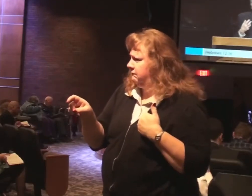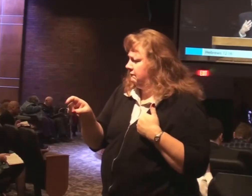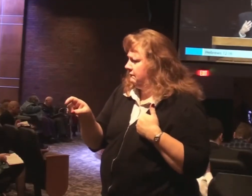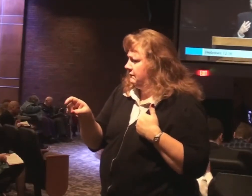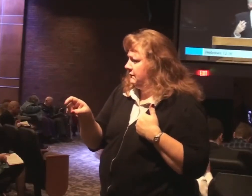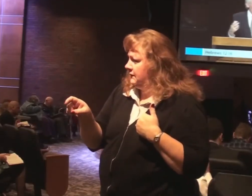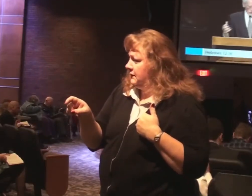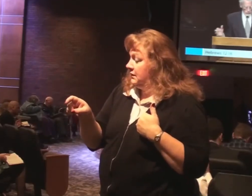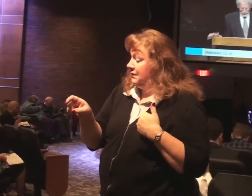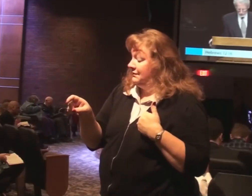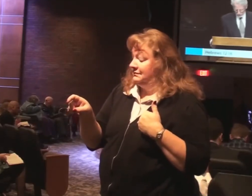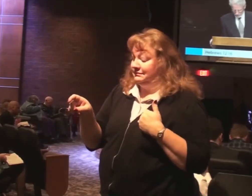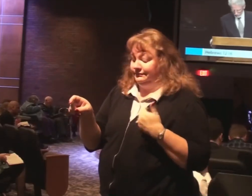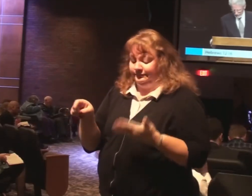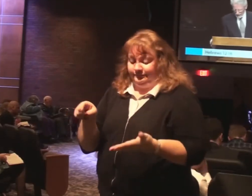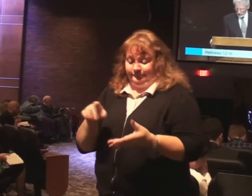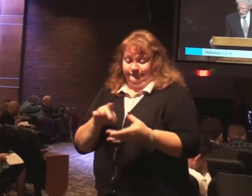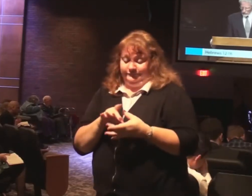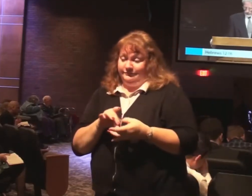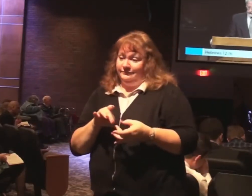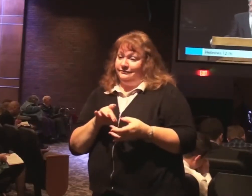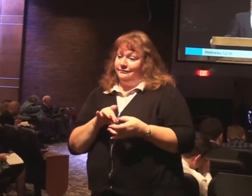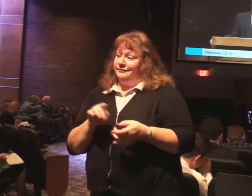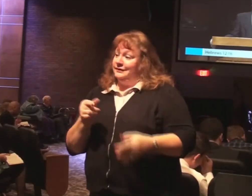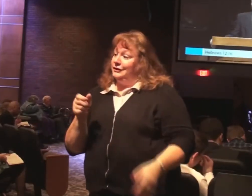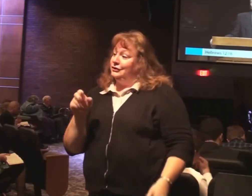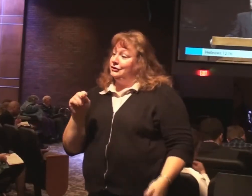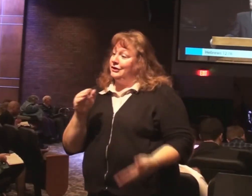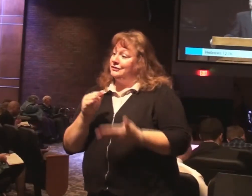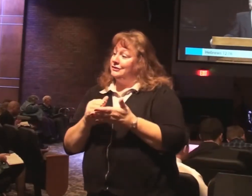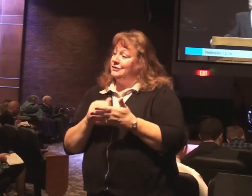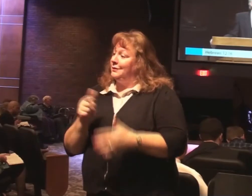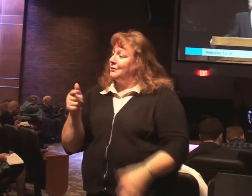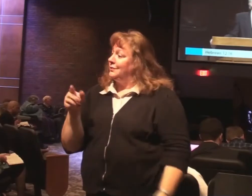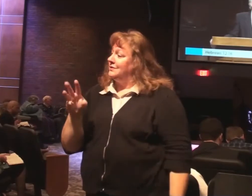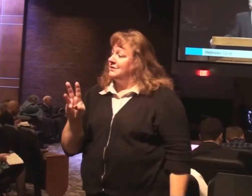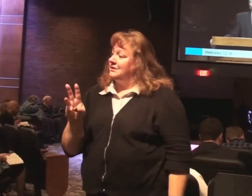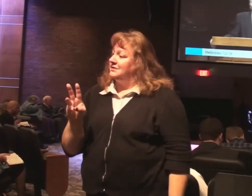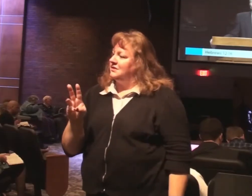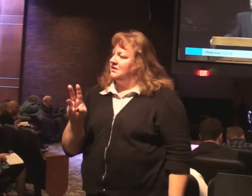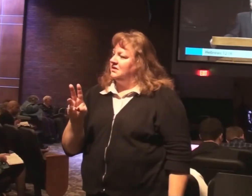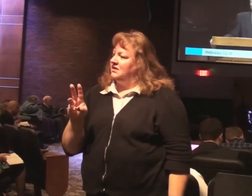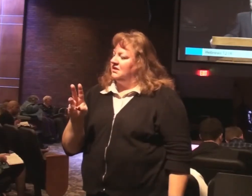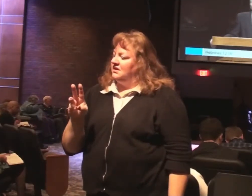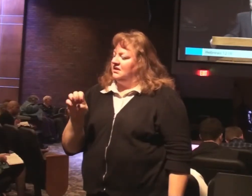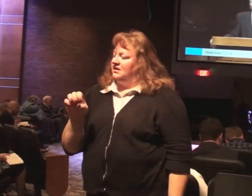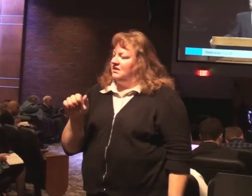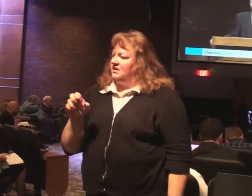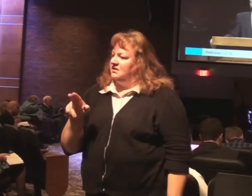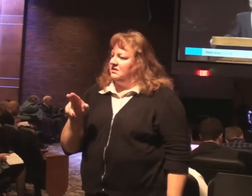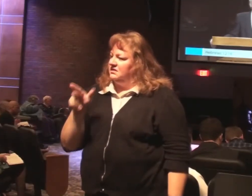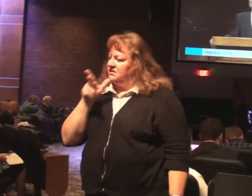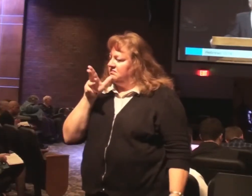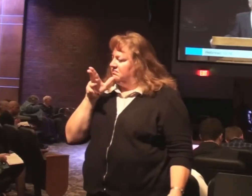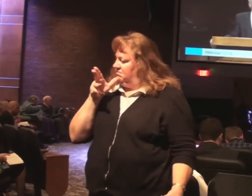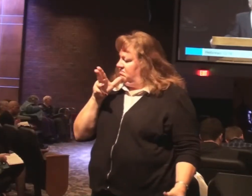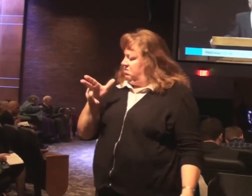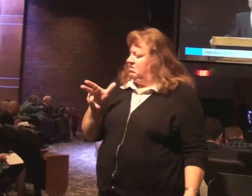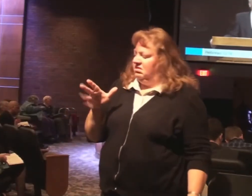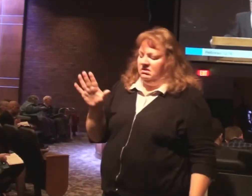We are told in the book of Genesis chapter 26 that Esau despised those blessings. He